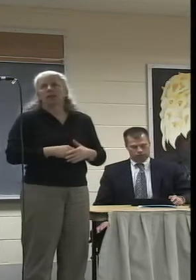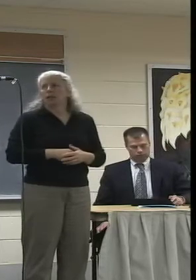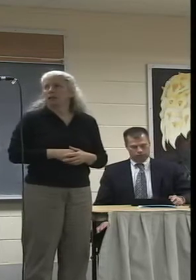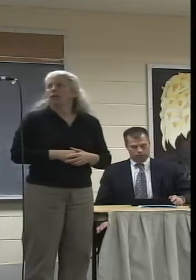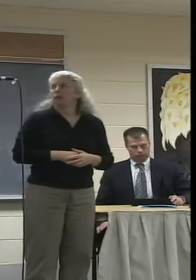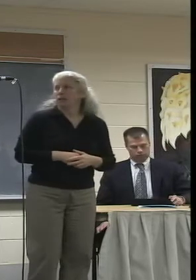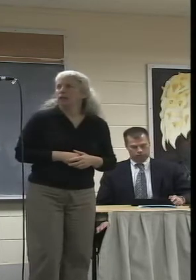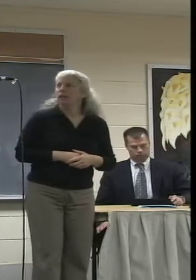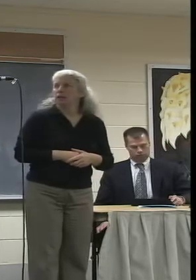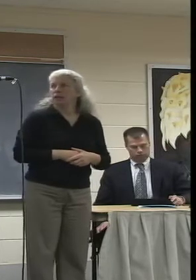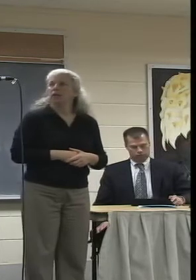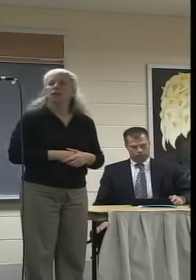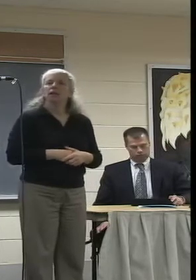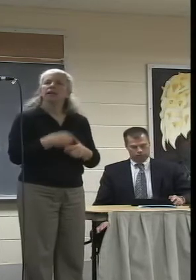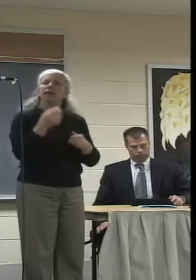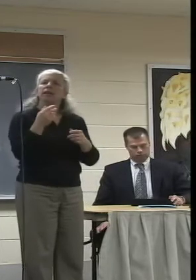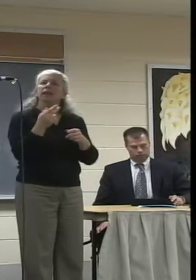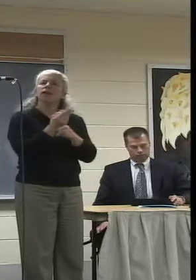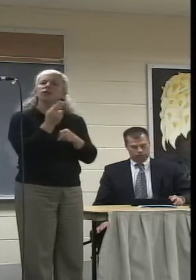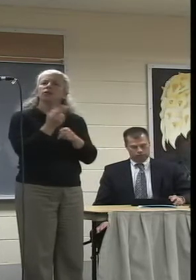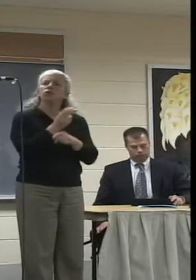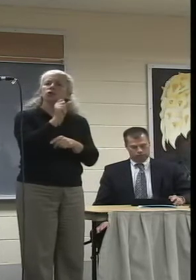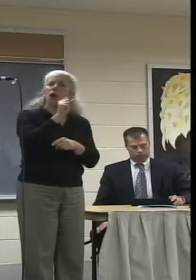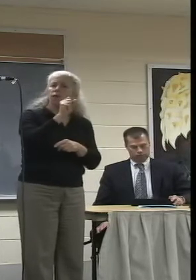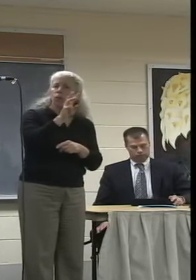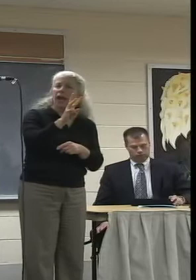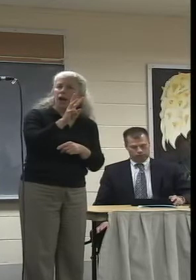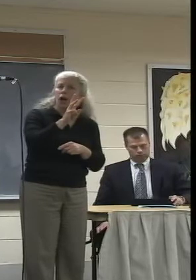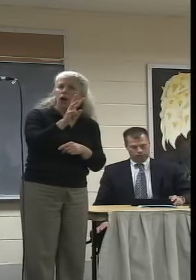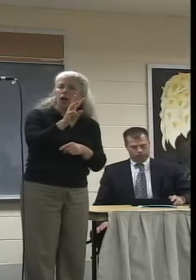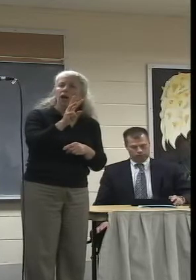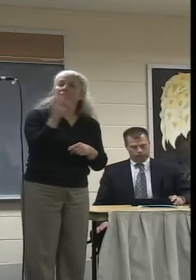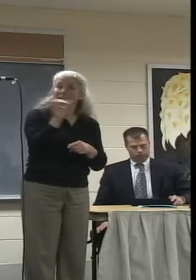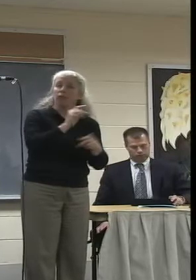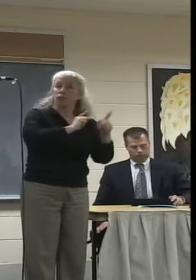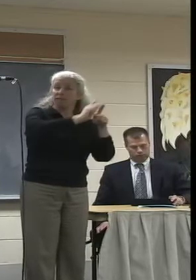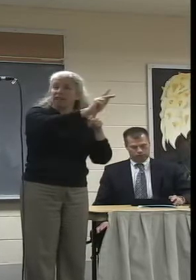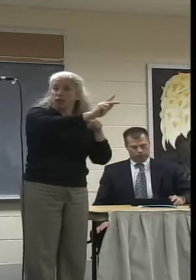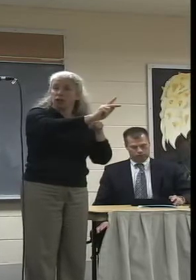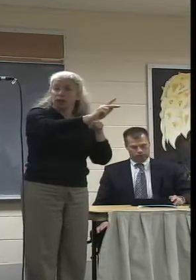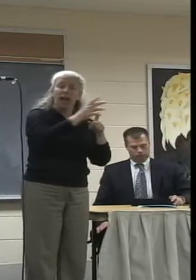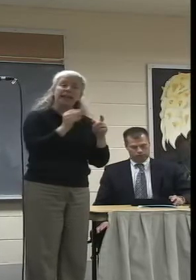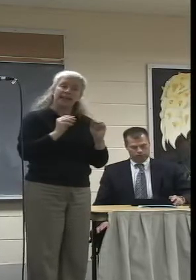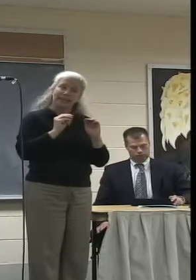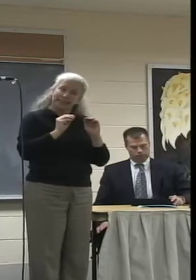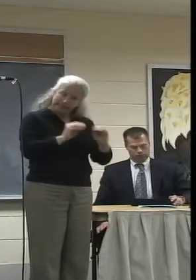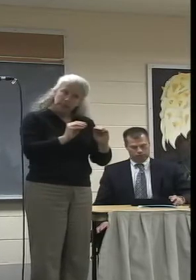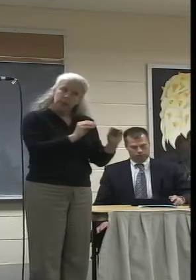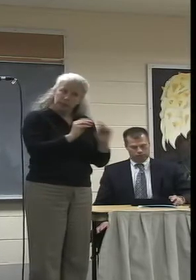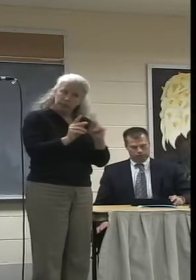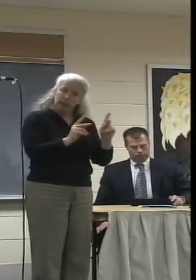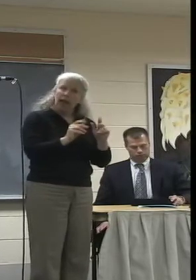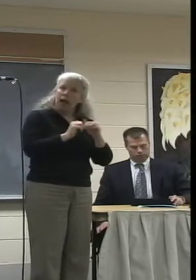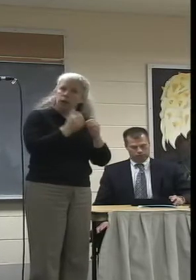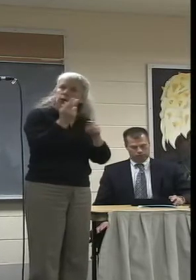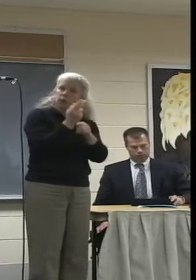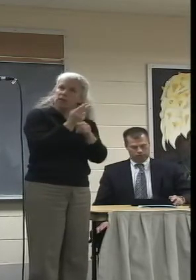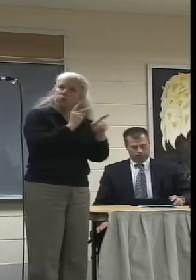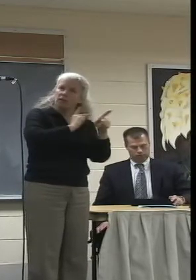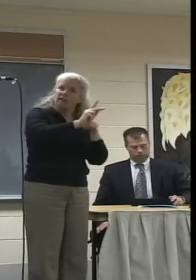they have, they use software that is professionally used and they can train members in how to use it professionally.